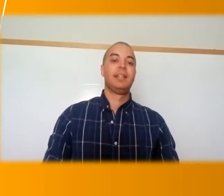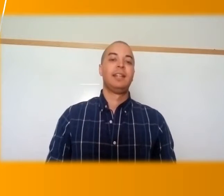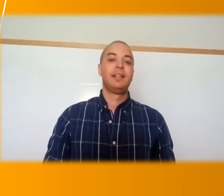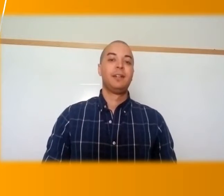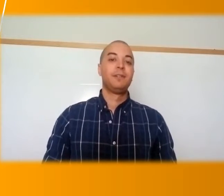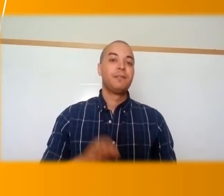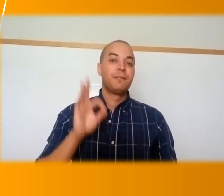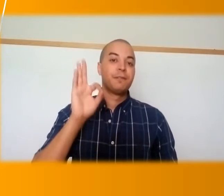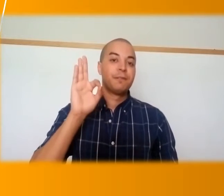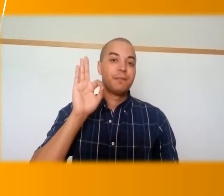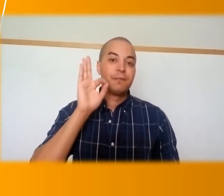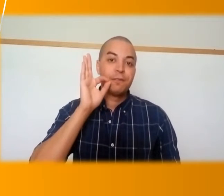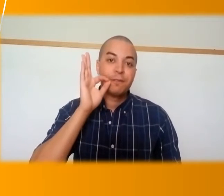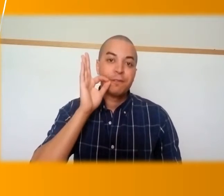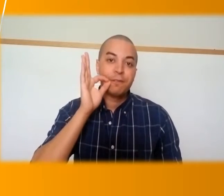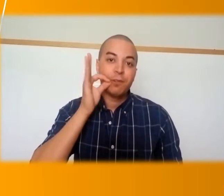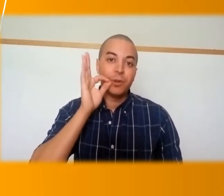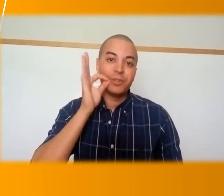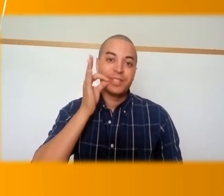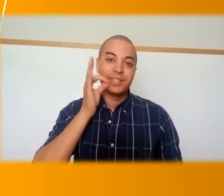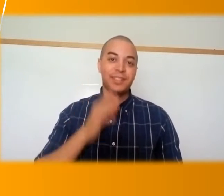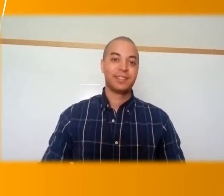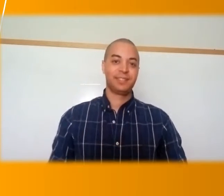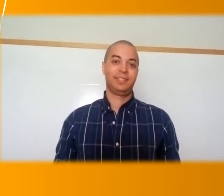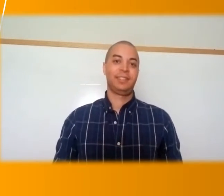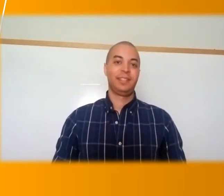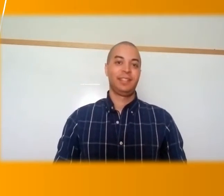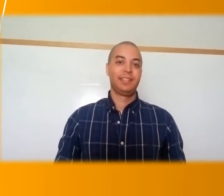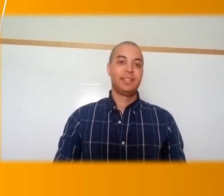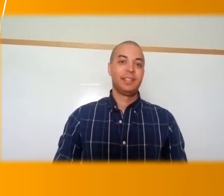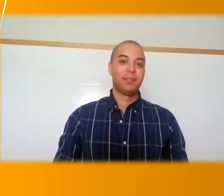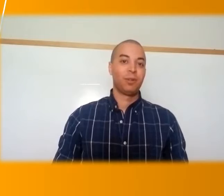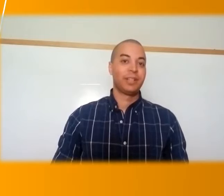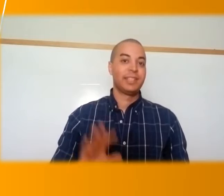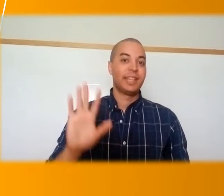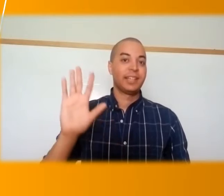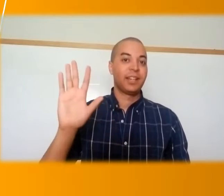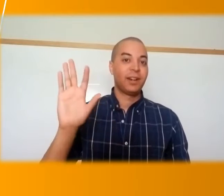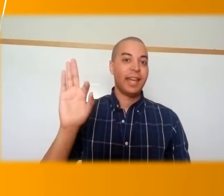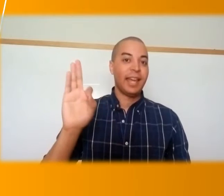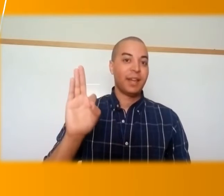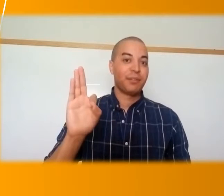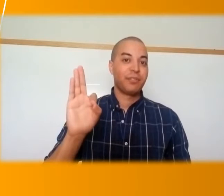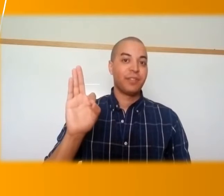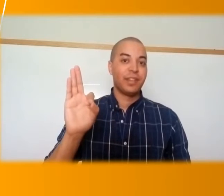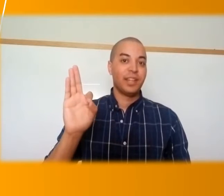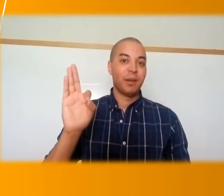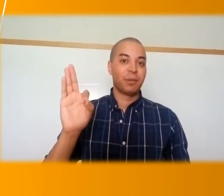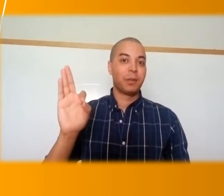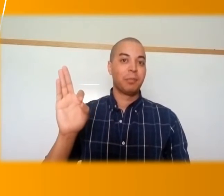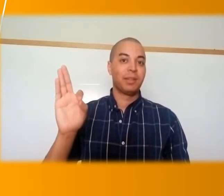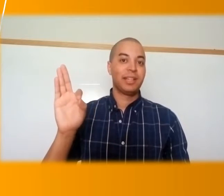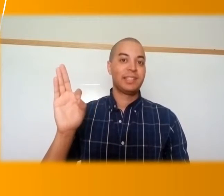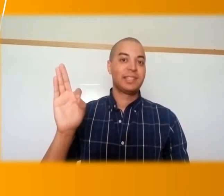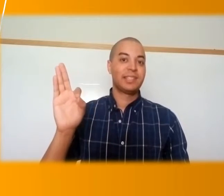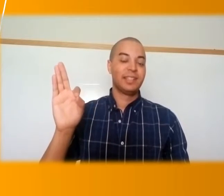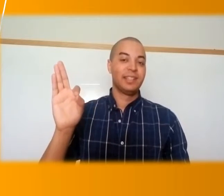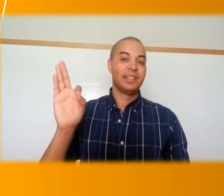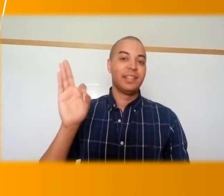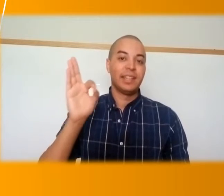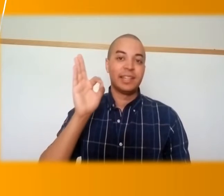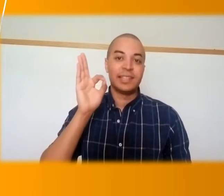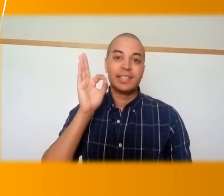fruit. We're going to take letter F and we're going to place